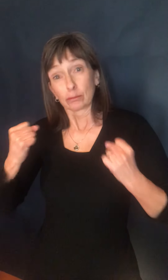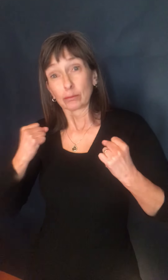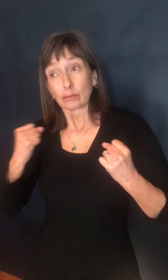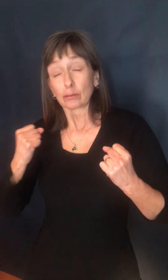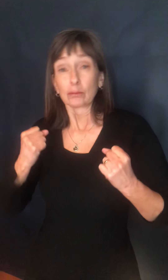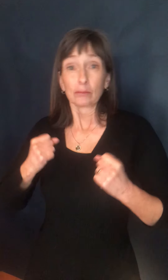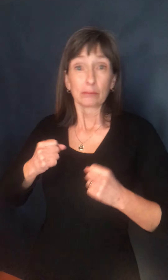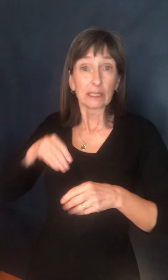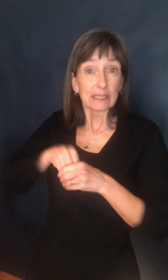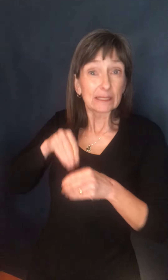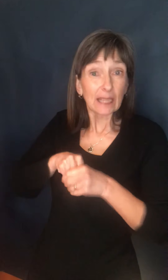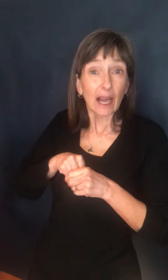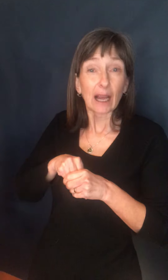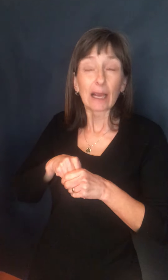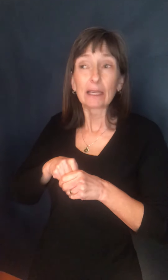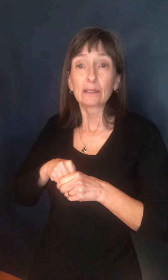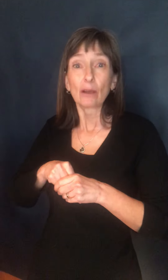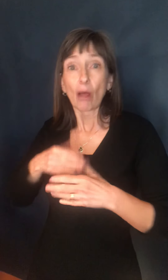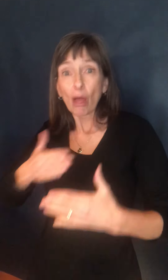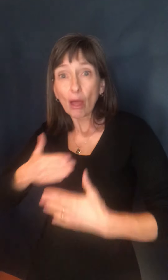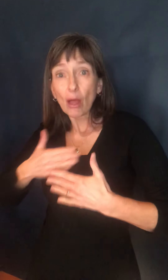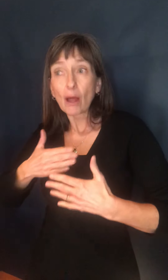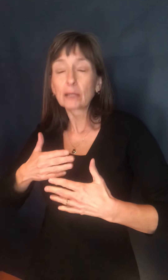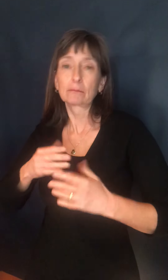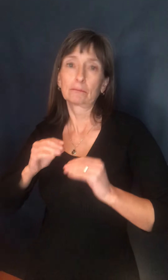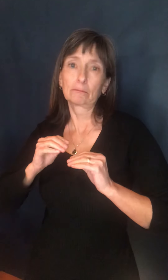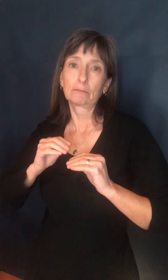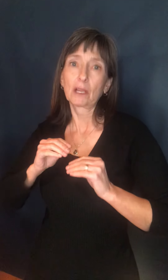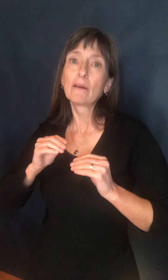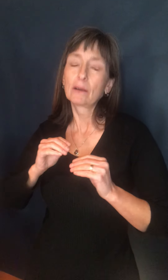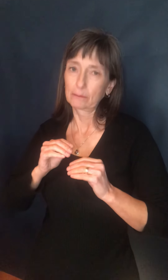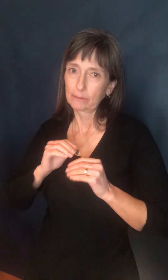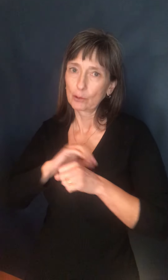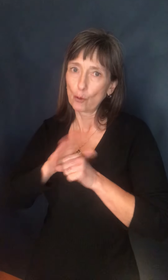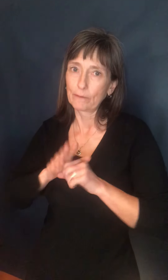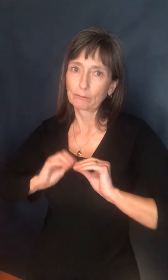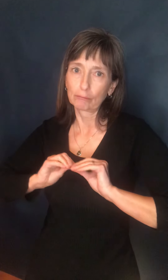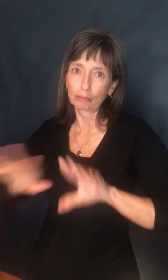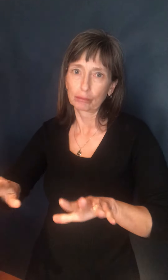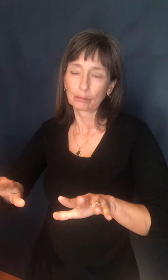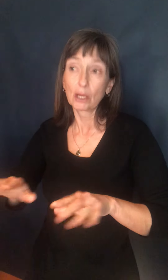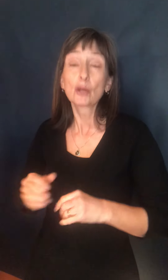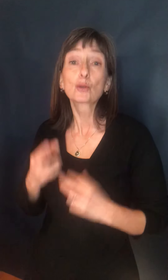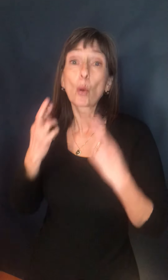spread. As the weather improves, we hope that many of these activities can move outdoors where the risk is much lower.